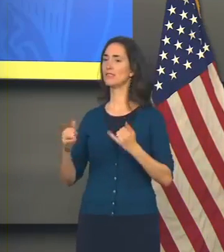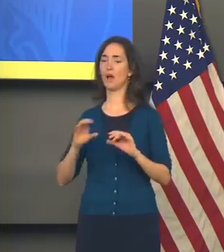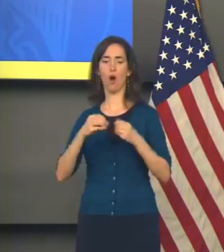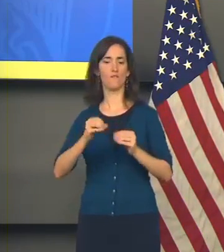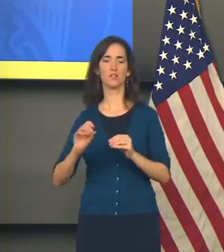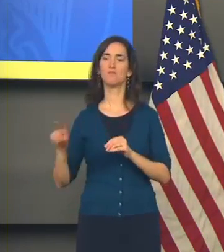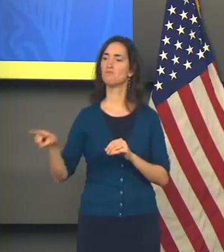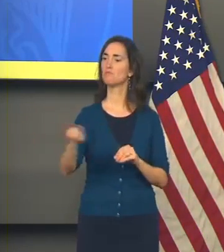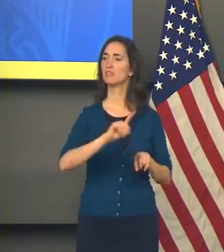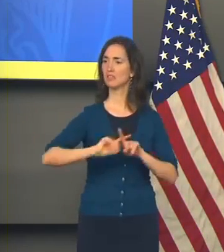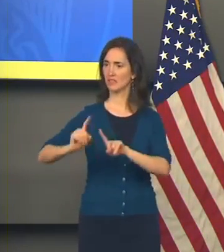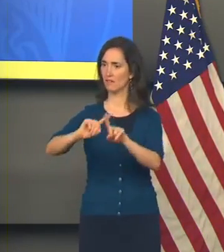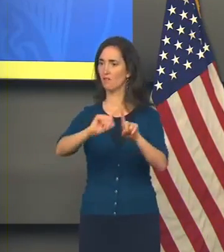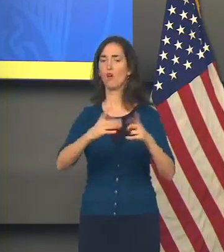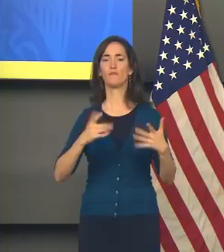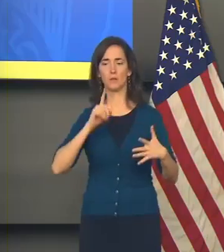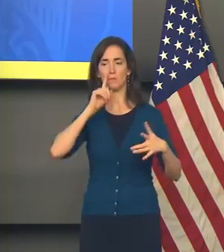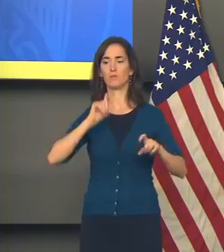office.